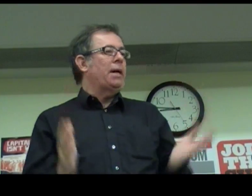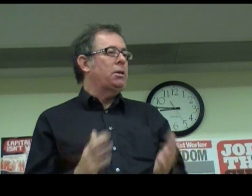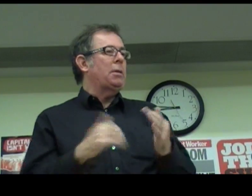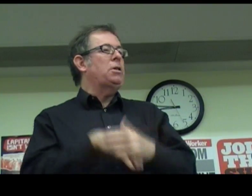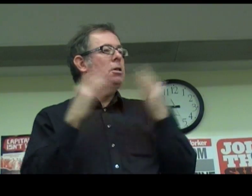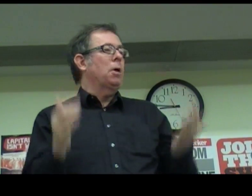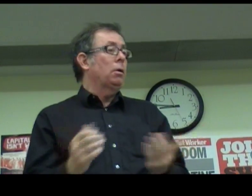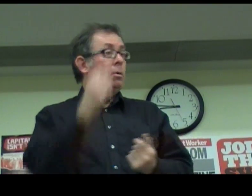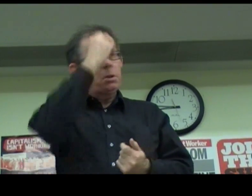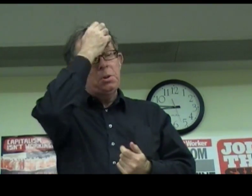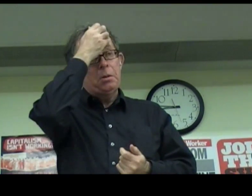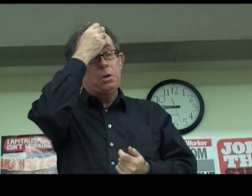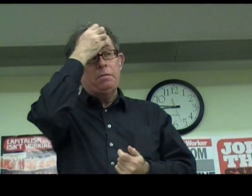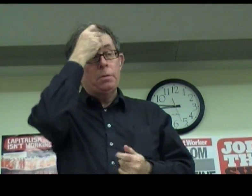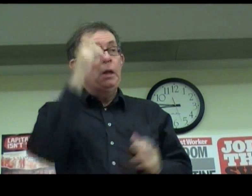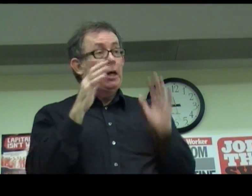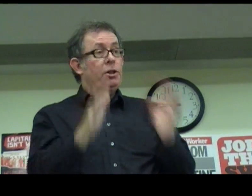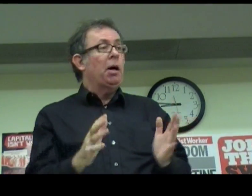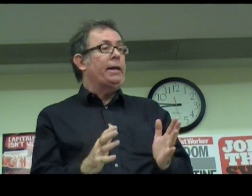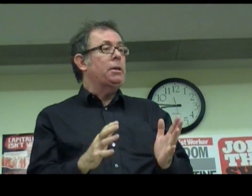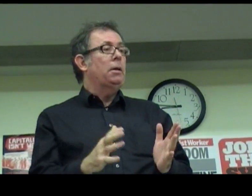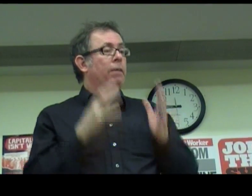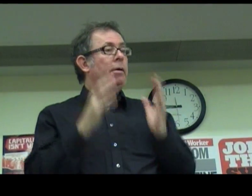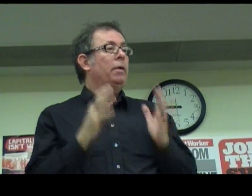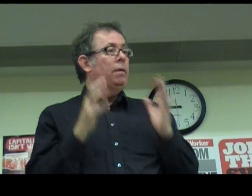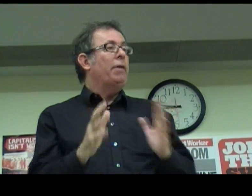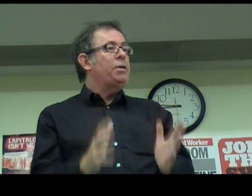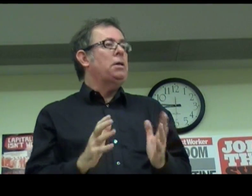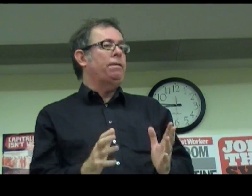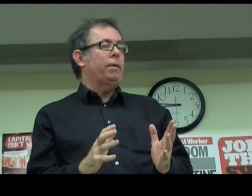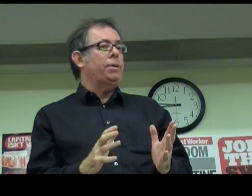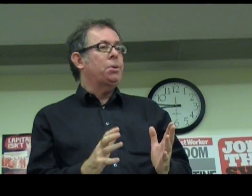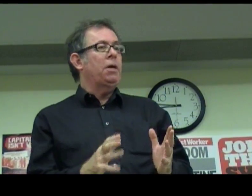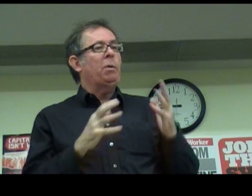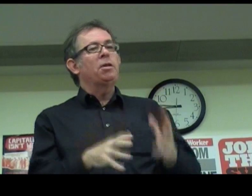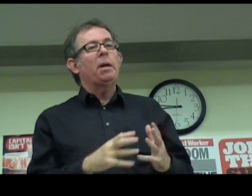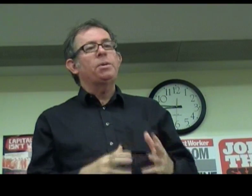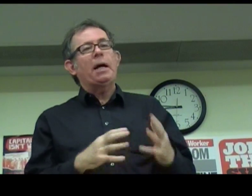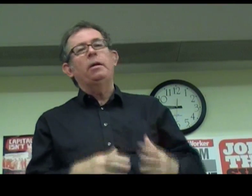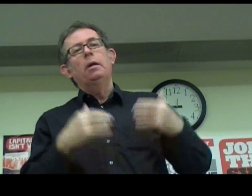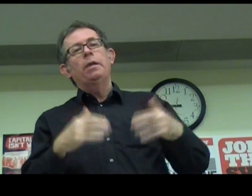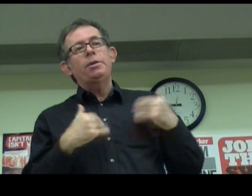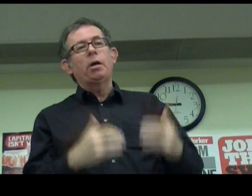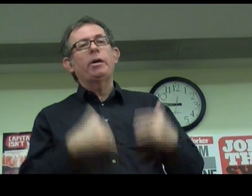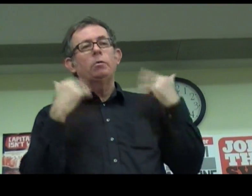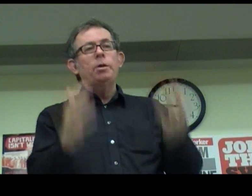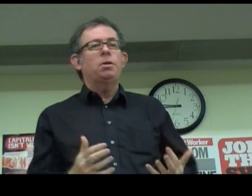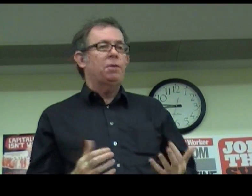anti-Semitism, the Holocaust and so on and so forth. And she's right. There is a difference. If we want to understand the historical roots of